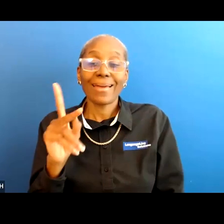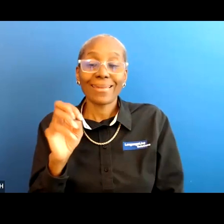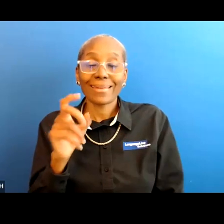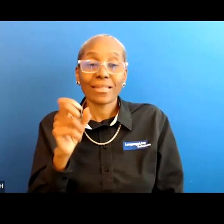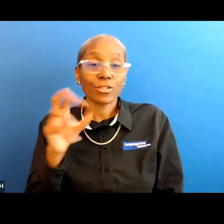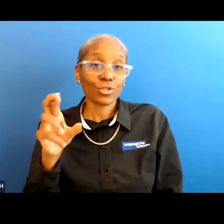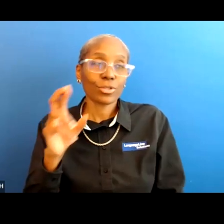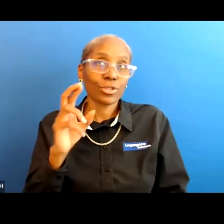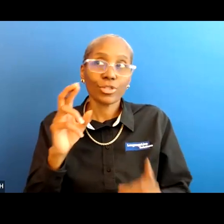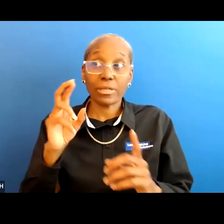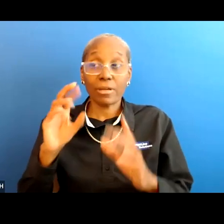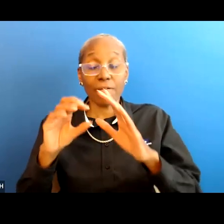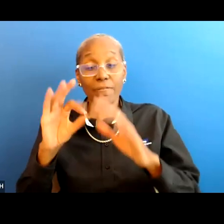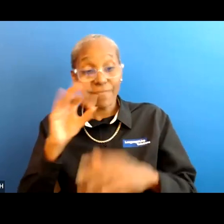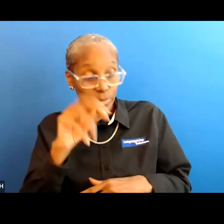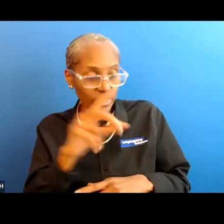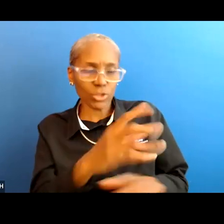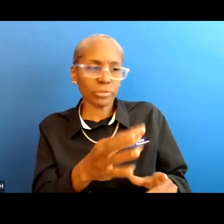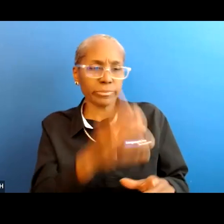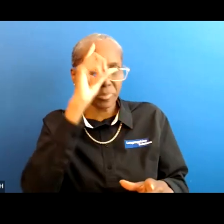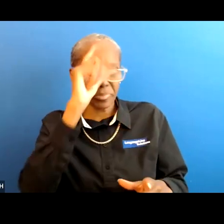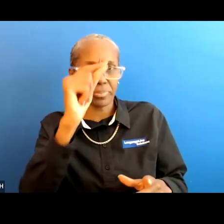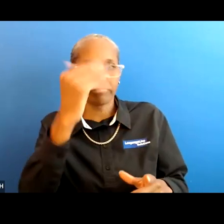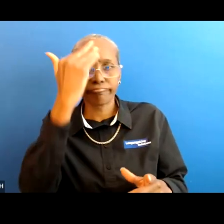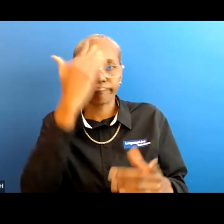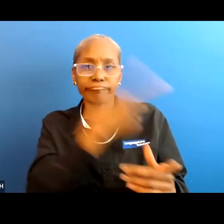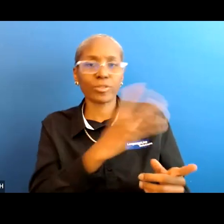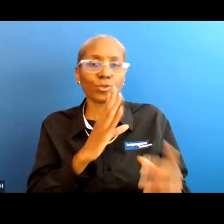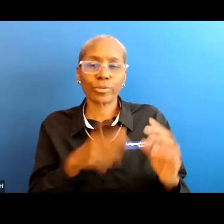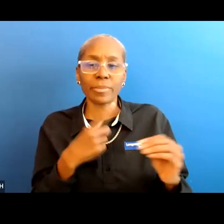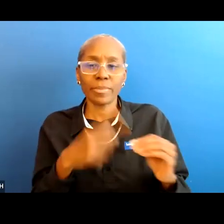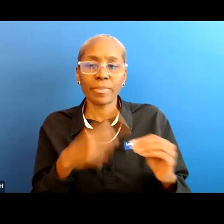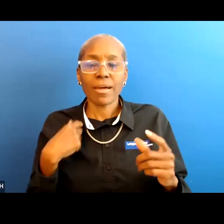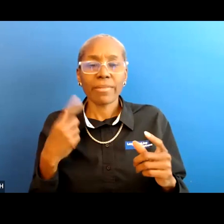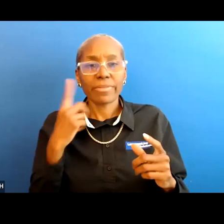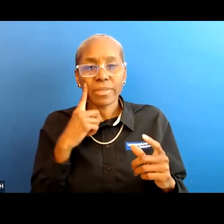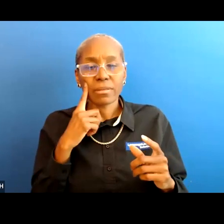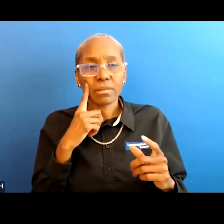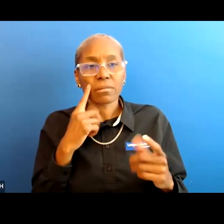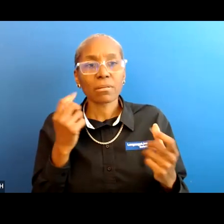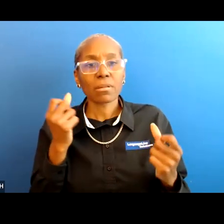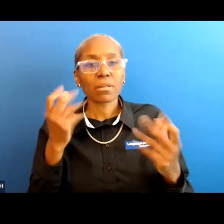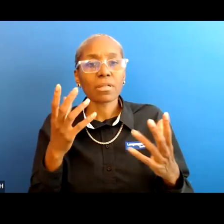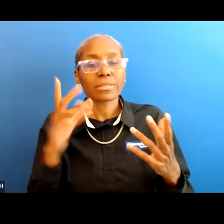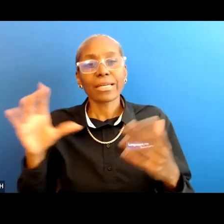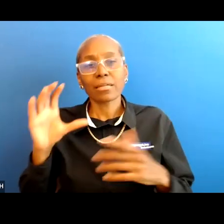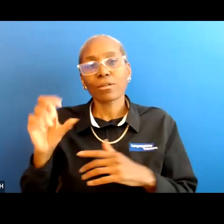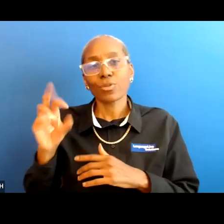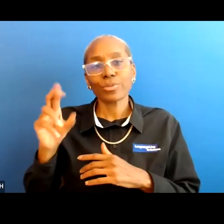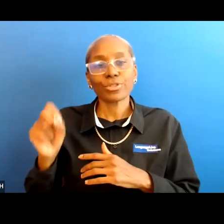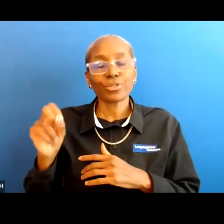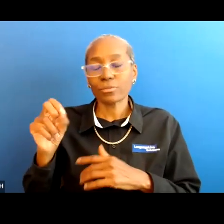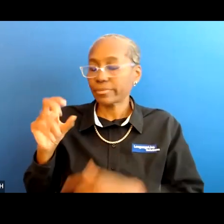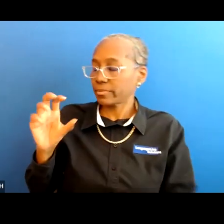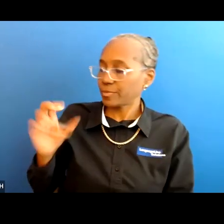and they're fabulous they know what they're talking about and i so i think that um you know much like the christopher and